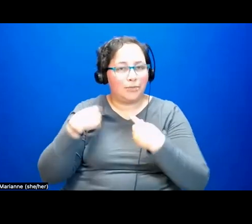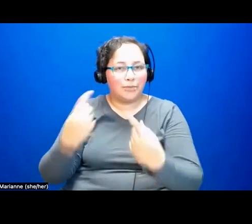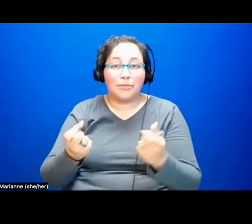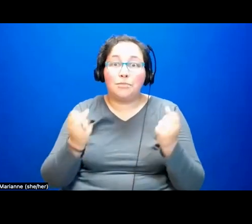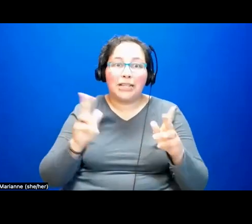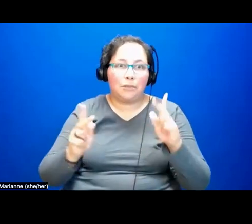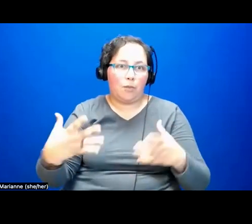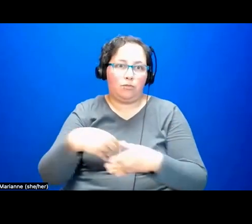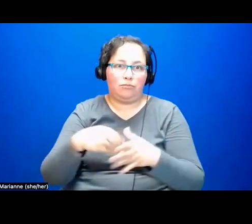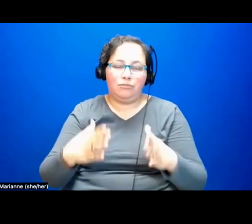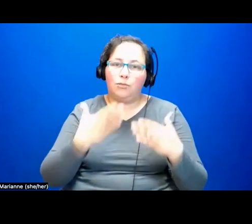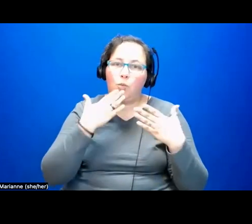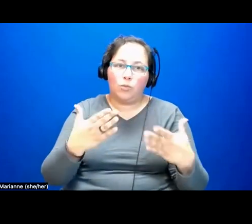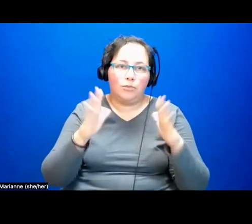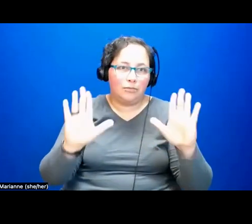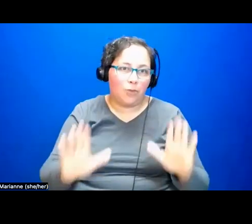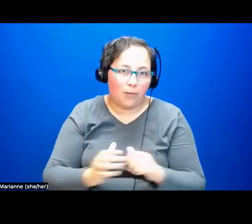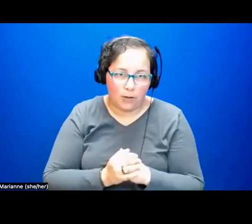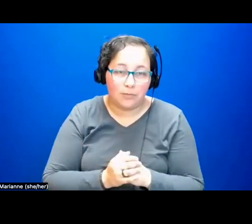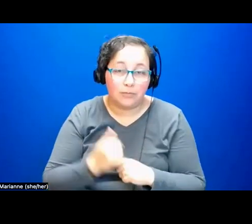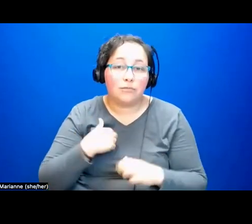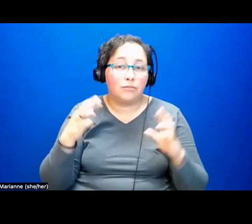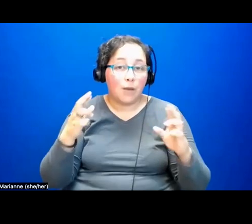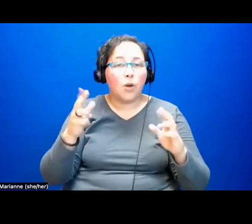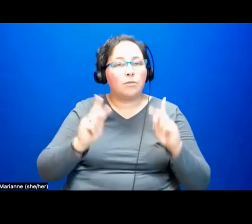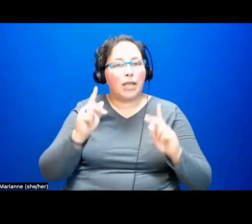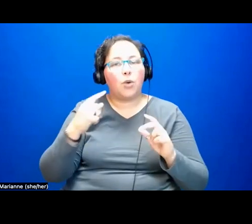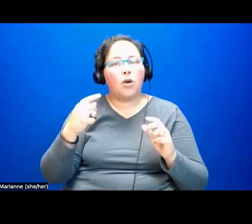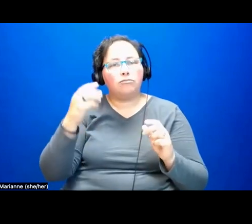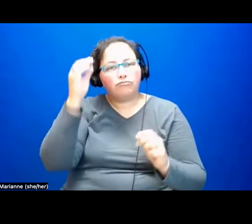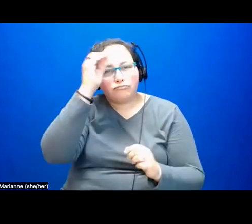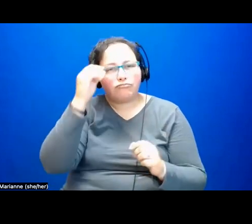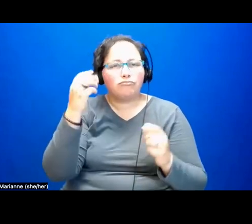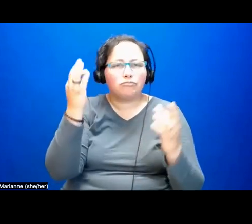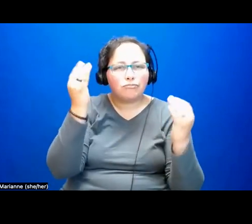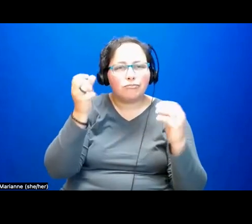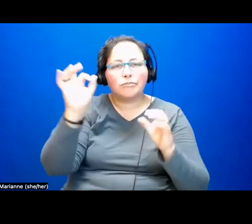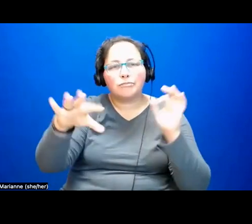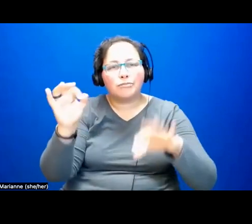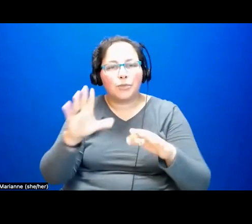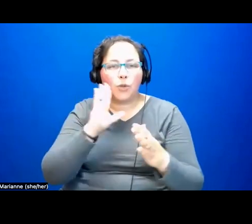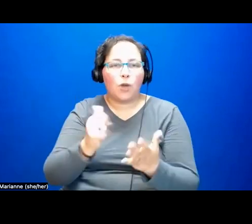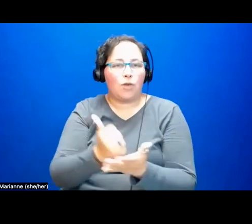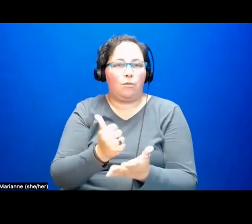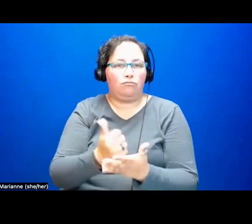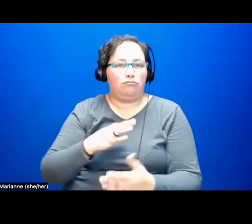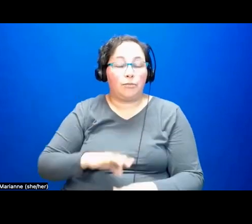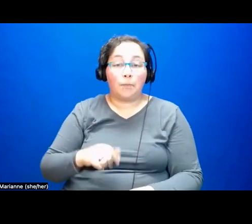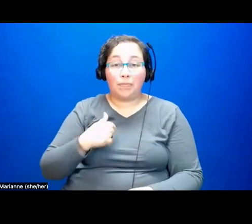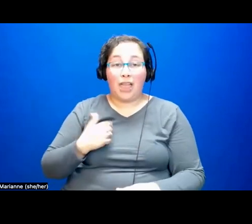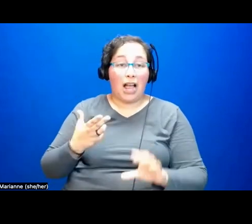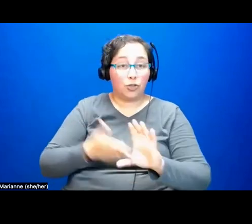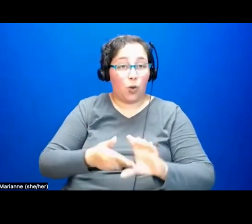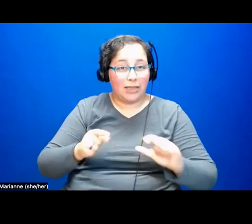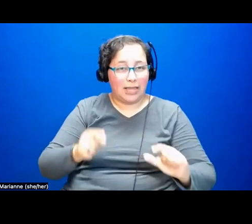participants some thoughts that I hope people will find fruitful. I came to municipalism with great